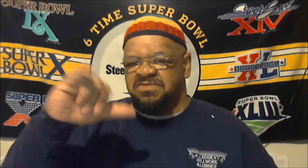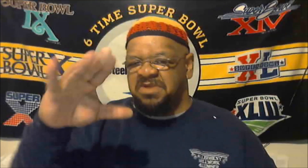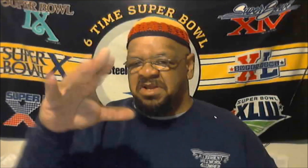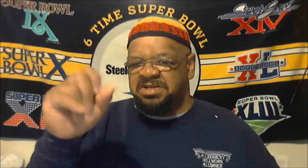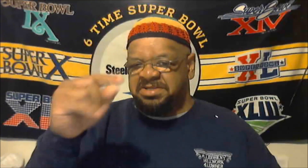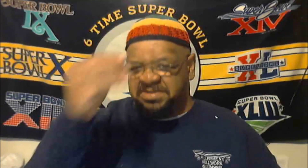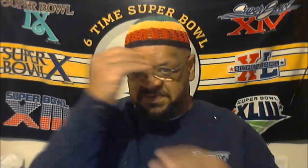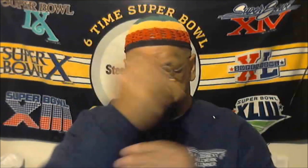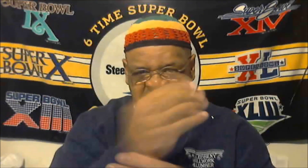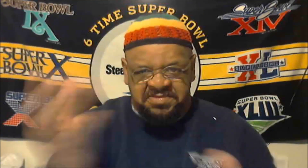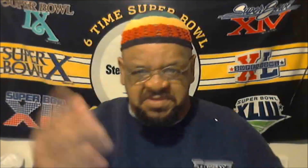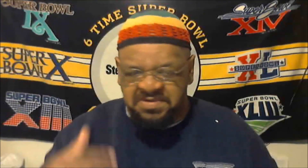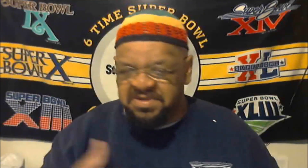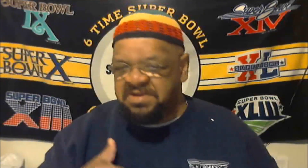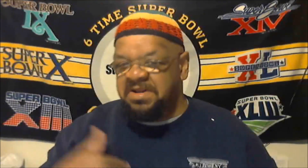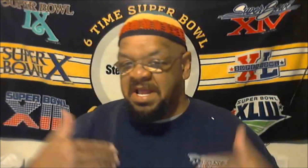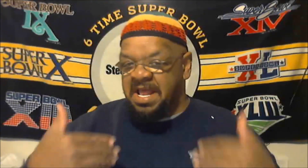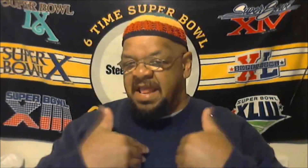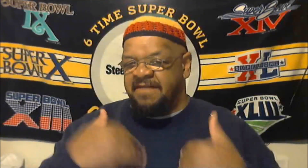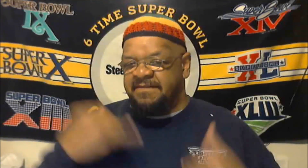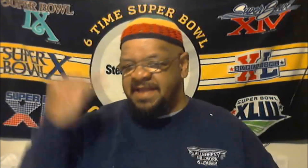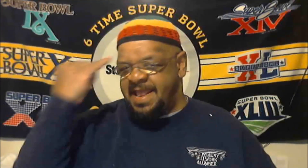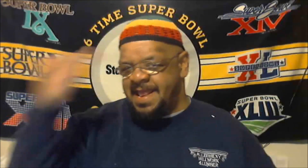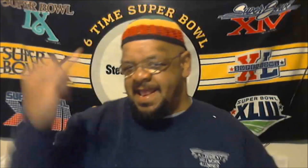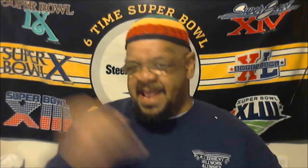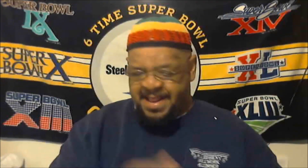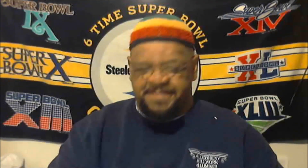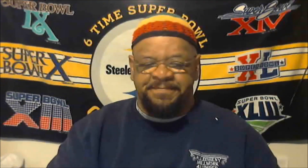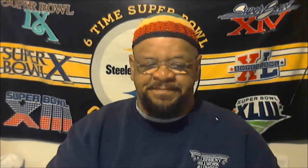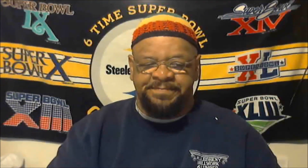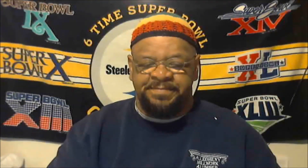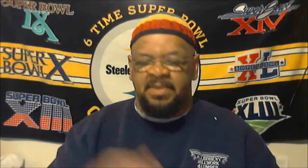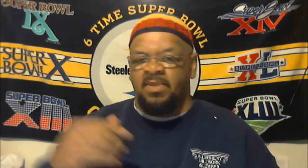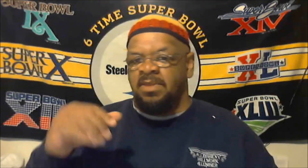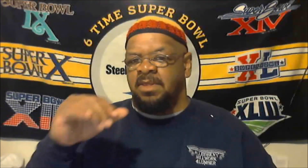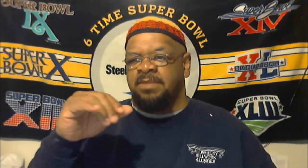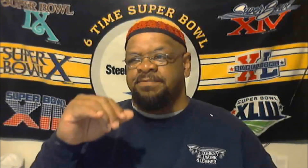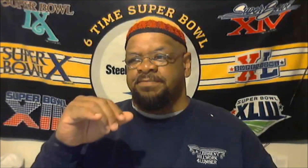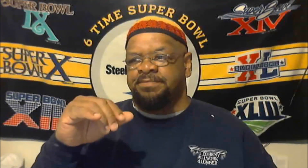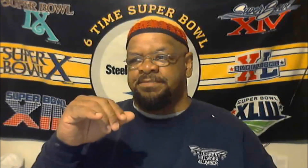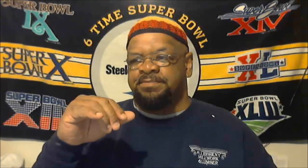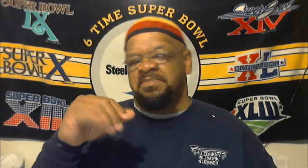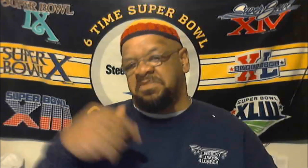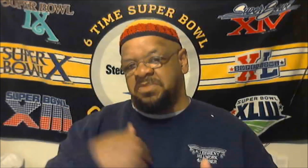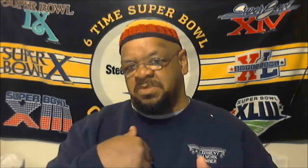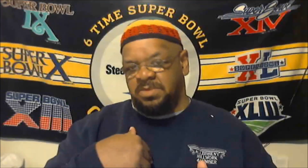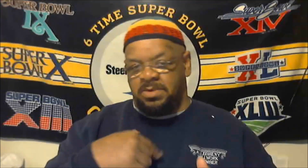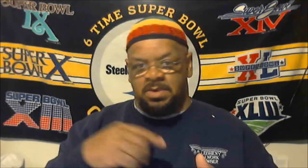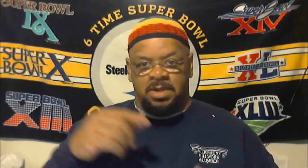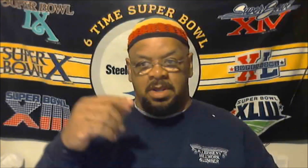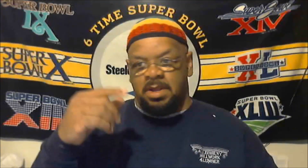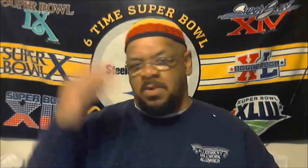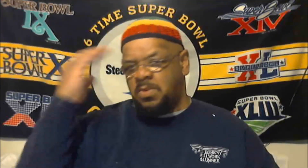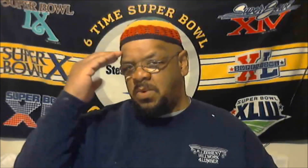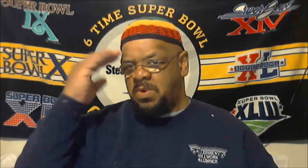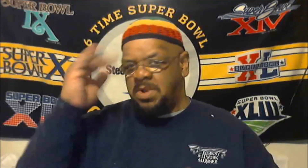tap it, or cover, otherwise, is heavy.